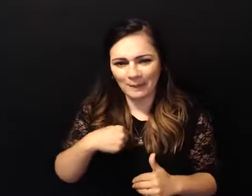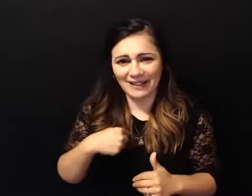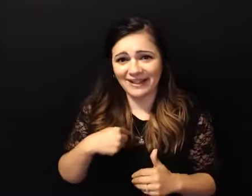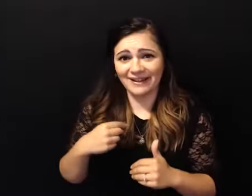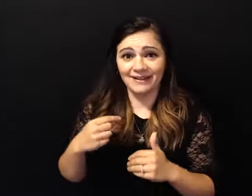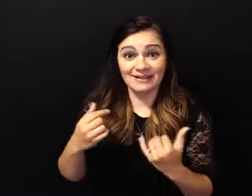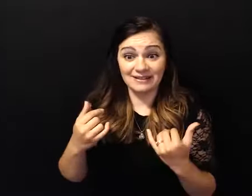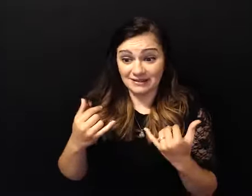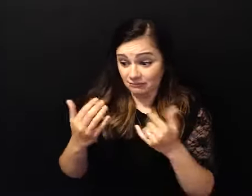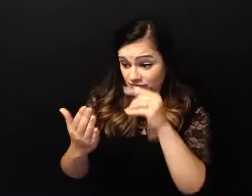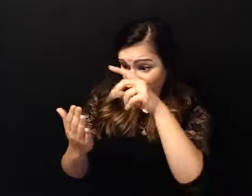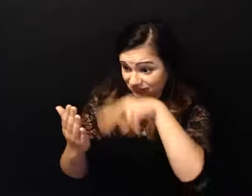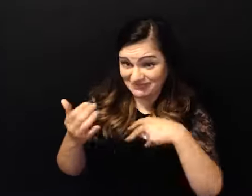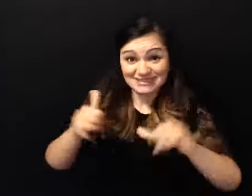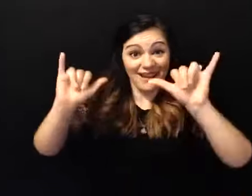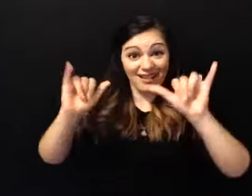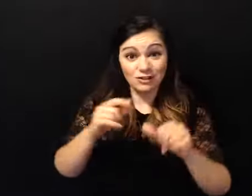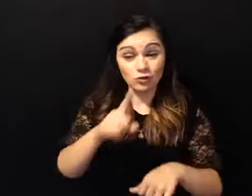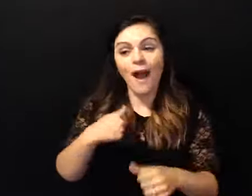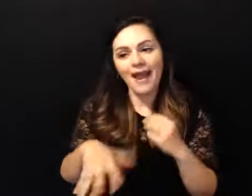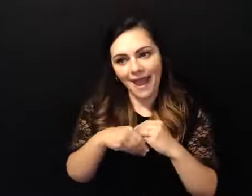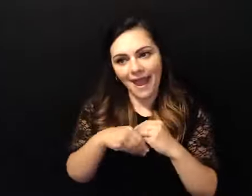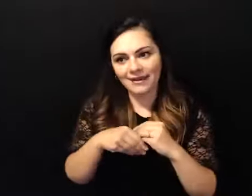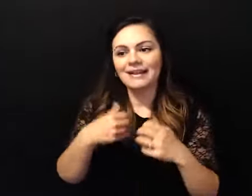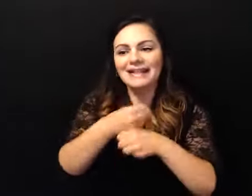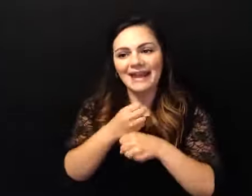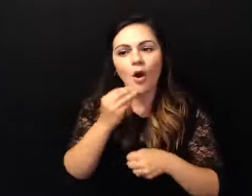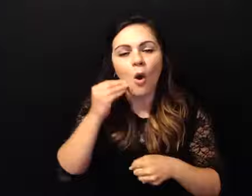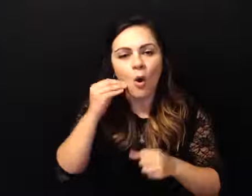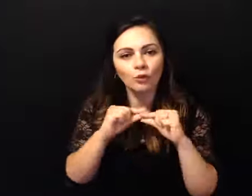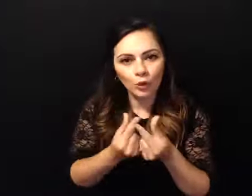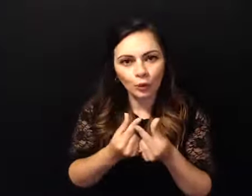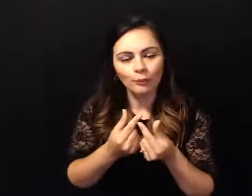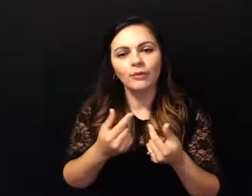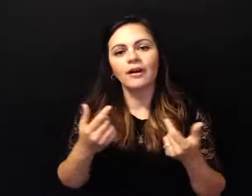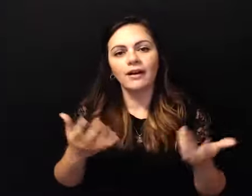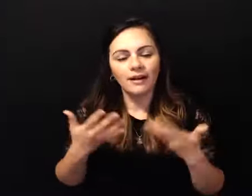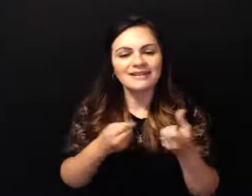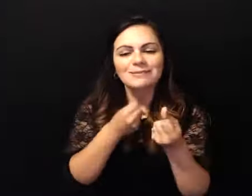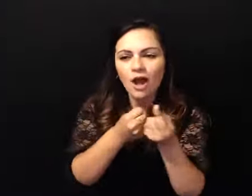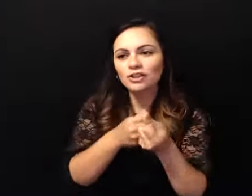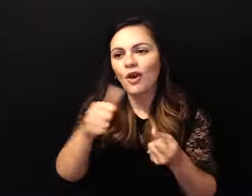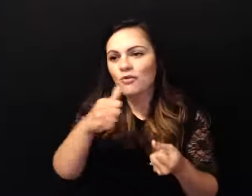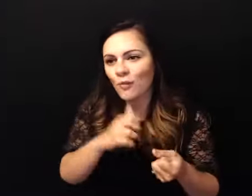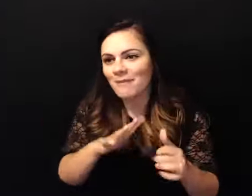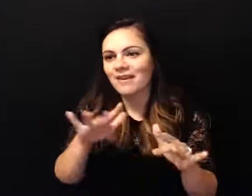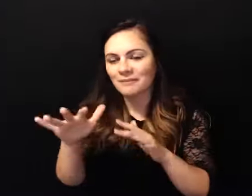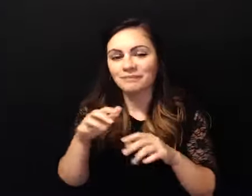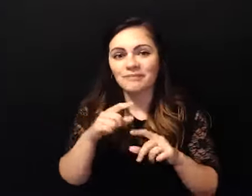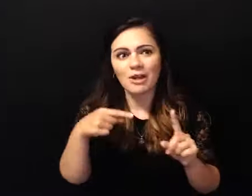know i've added get a home group and get a job in my home group and and you know sponsor women and all that kind of stuff but she wrote all this in my big book and i think she looked